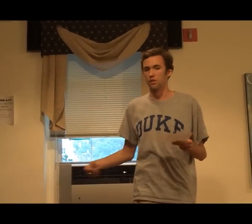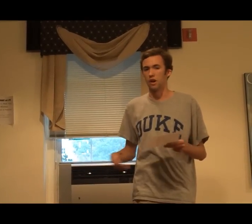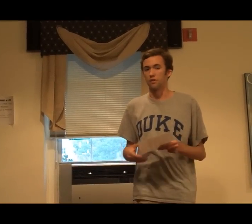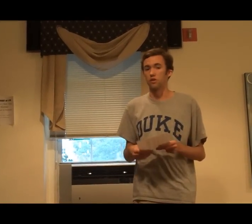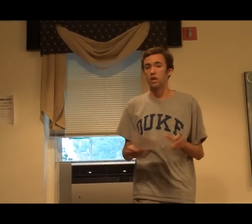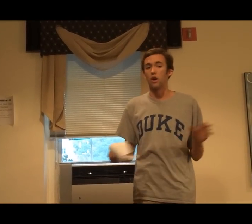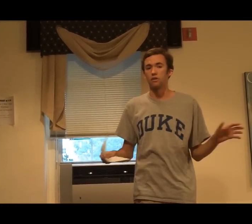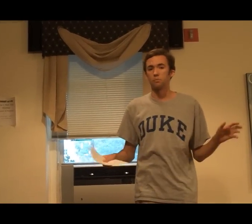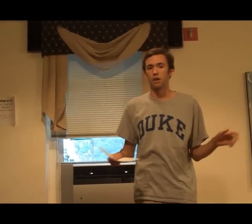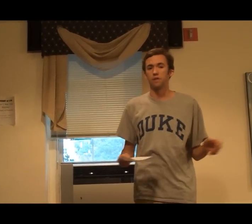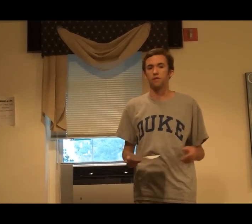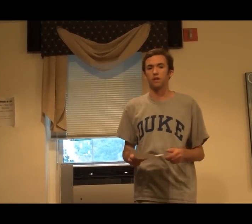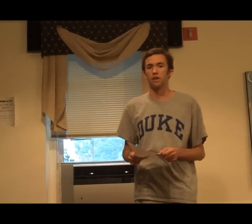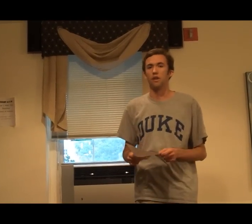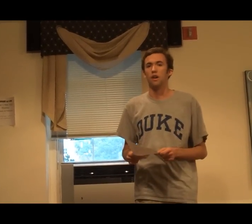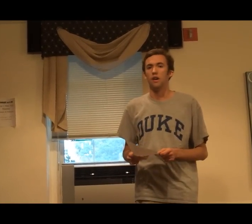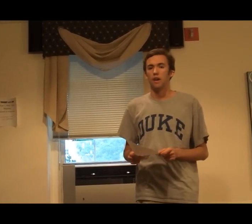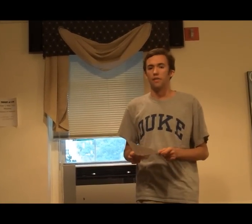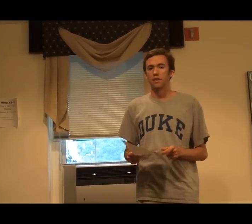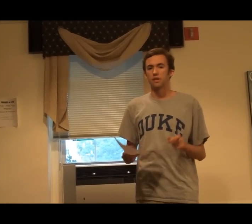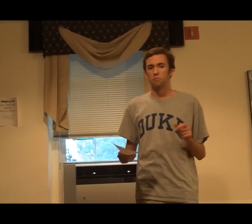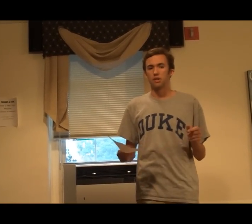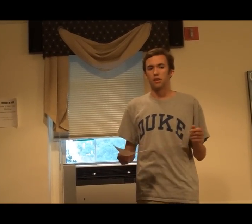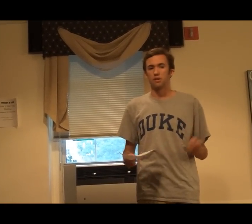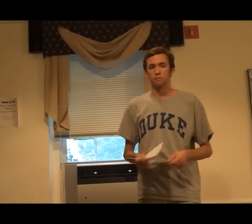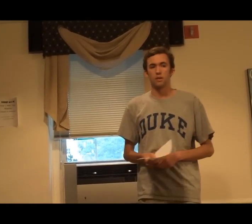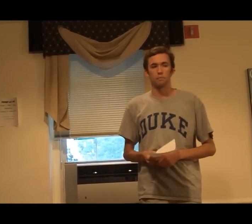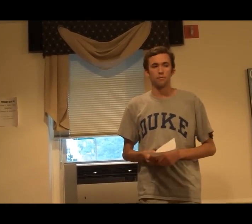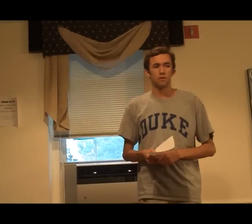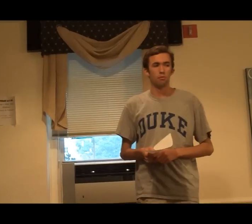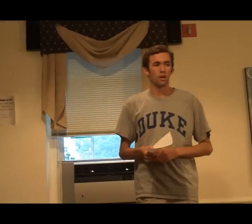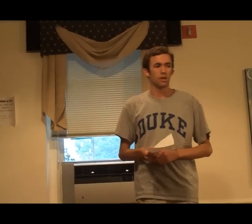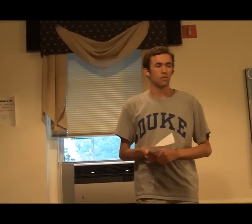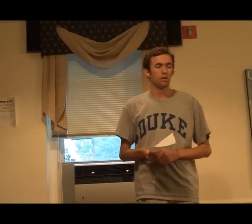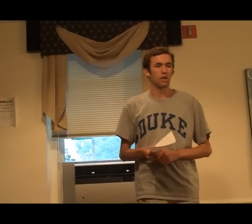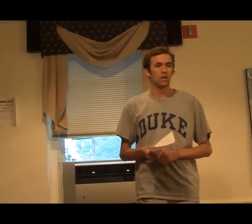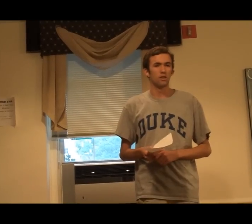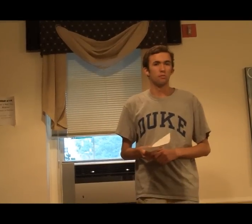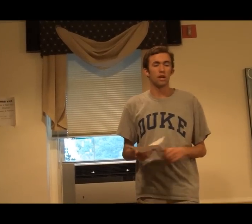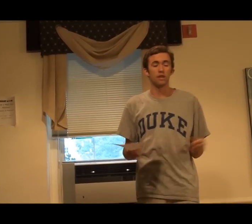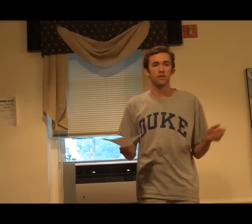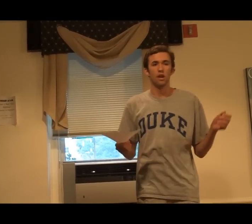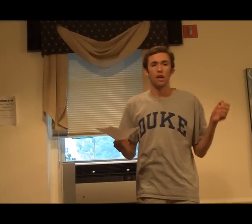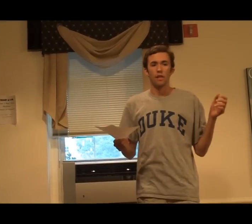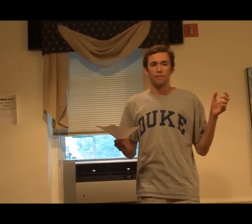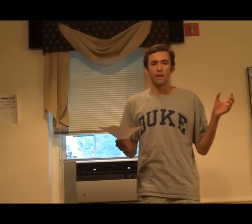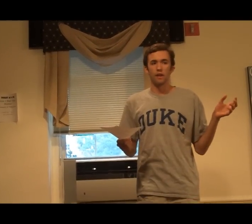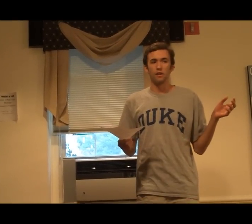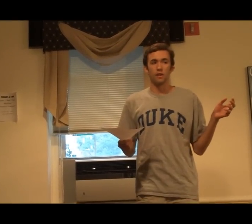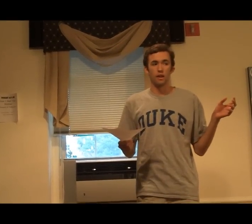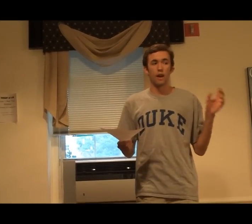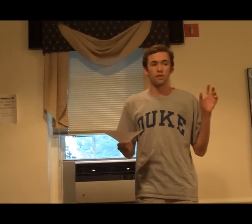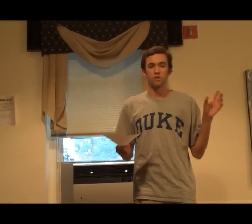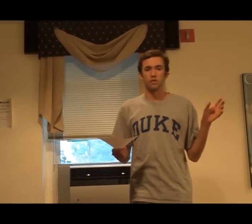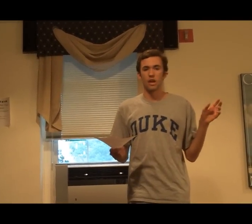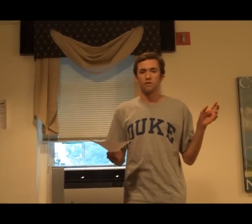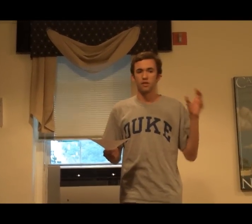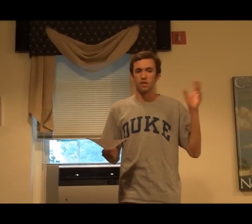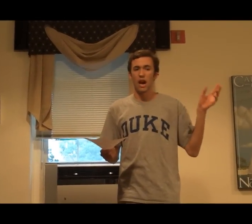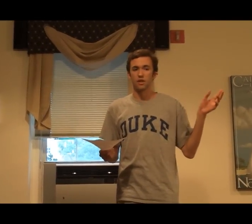the ground, so they know how to respond differently. And this can be seen as some type of symbolic communication because they have a certain sound that's attached